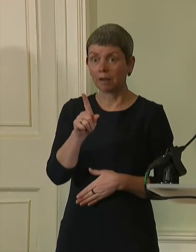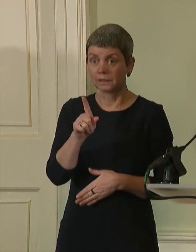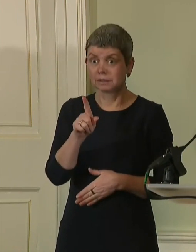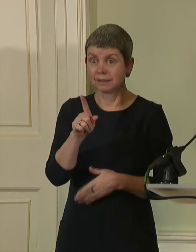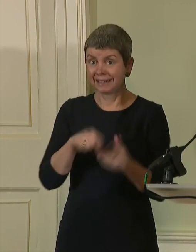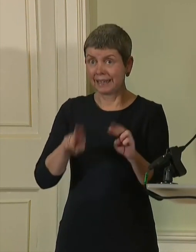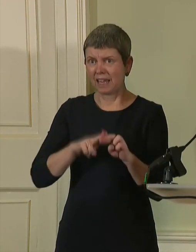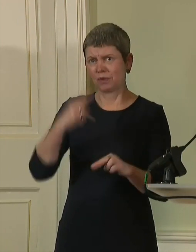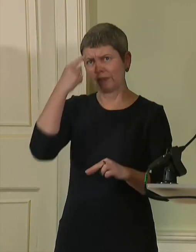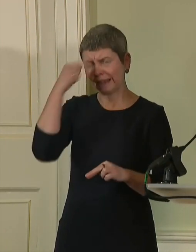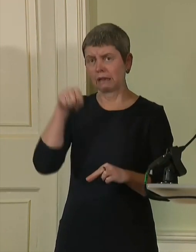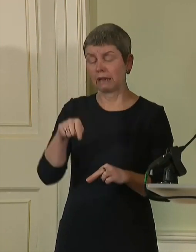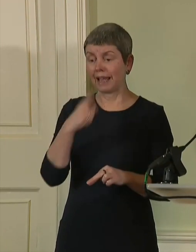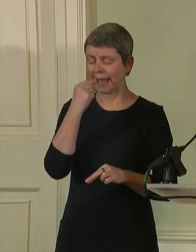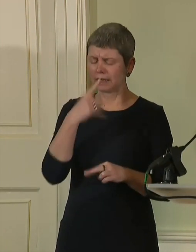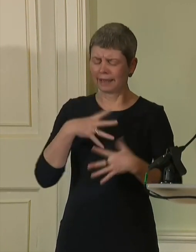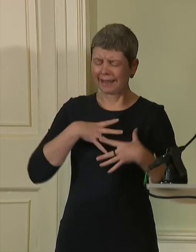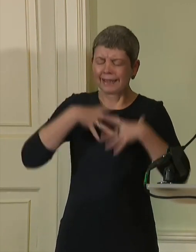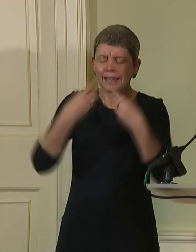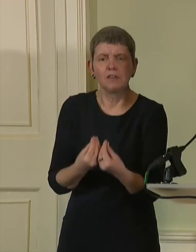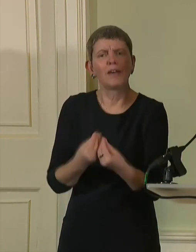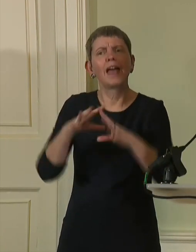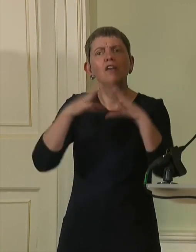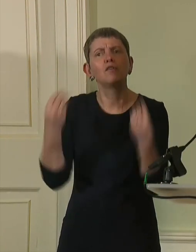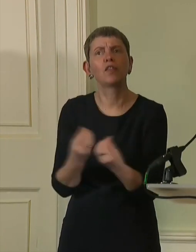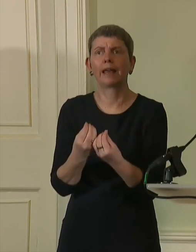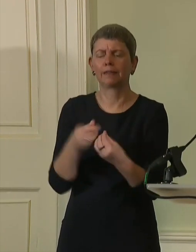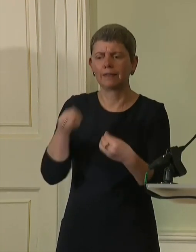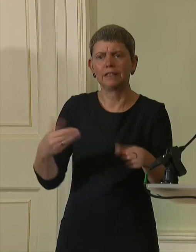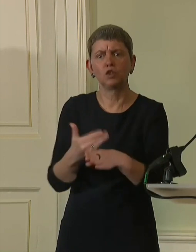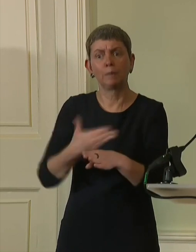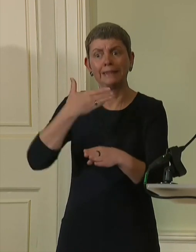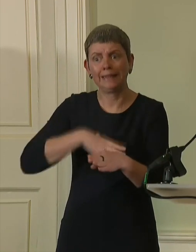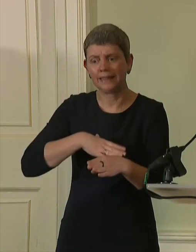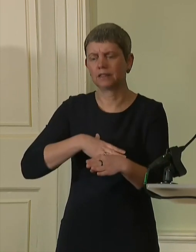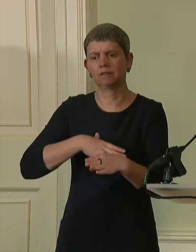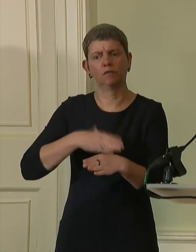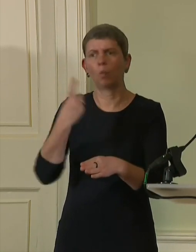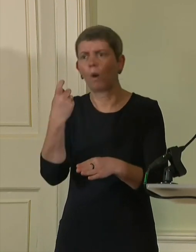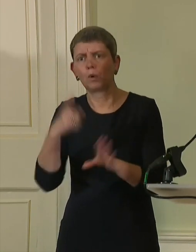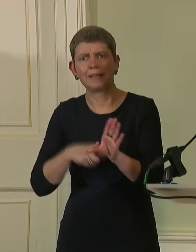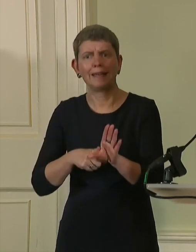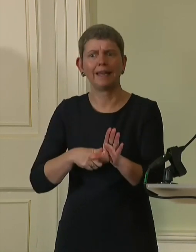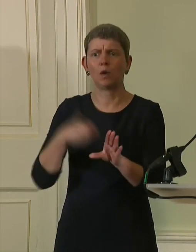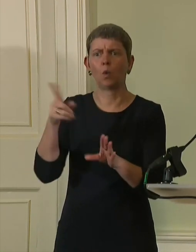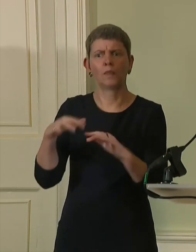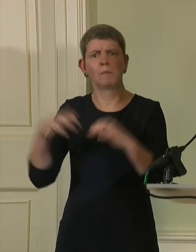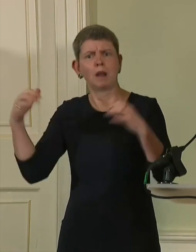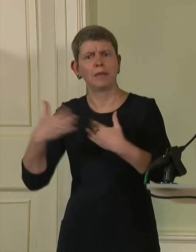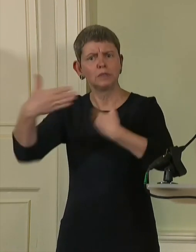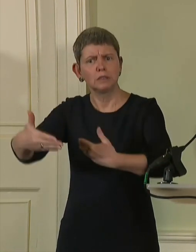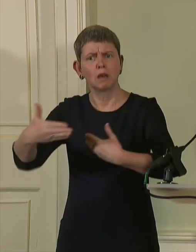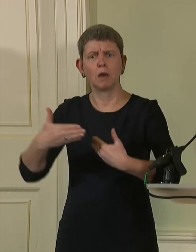job everything it demands and deserves for another year, let alone for the remainder of this parliamentary term, give it every ounce